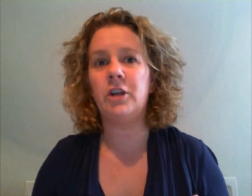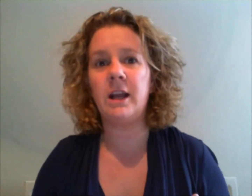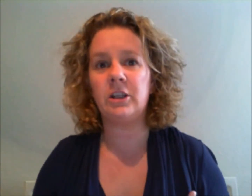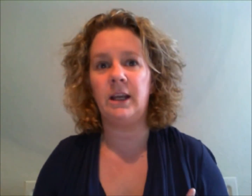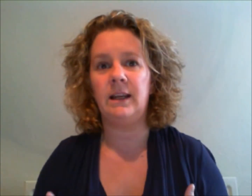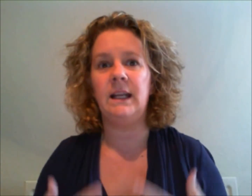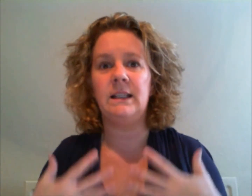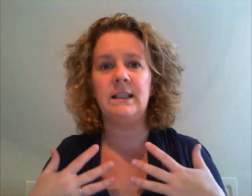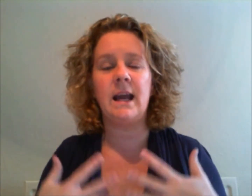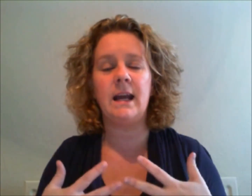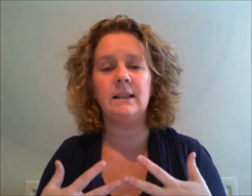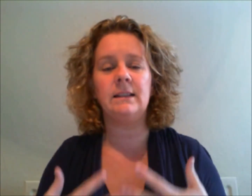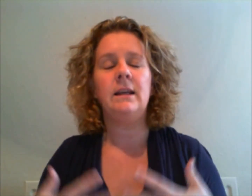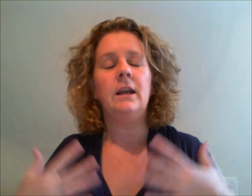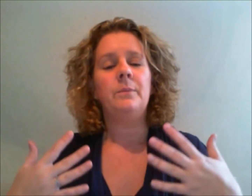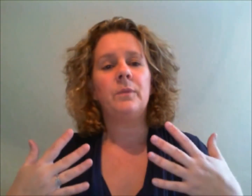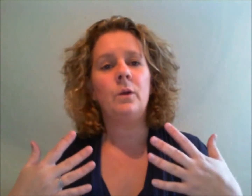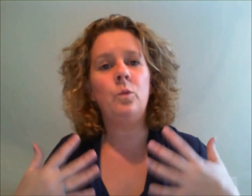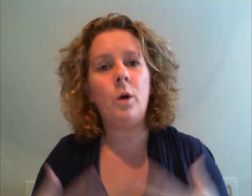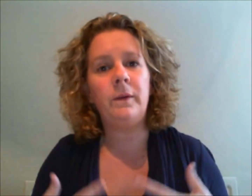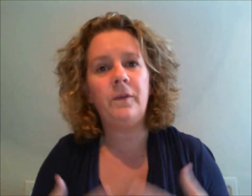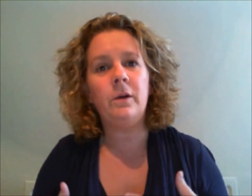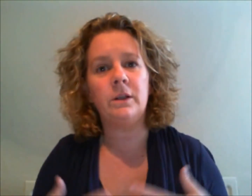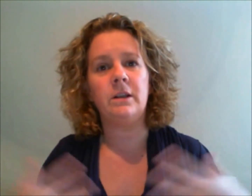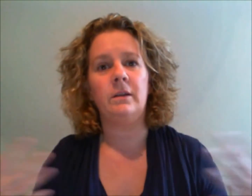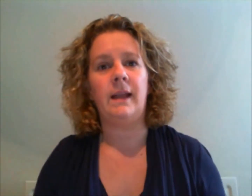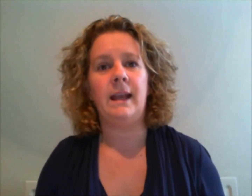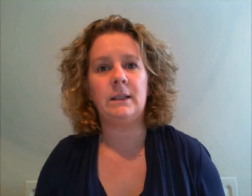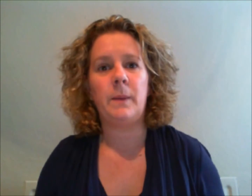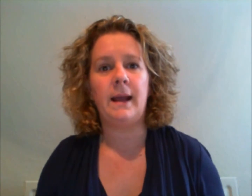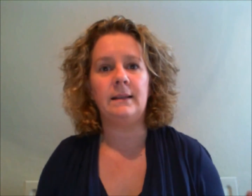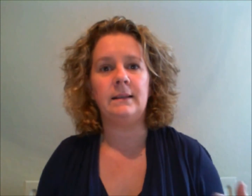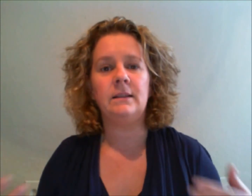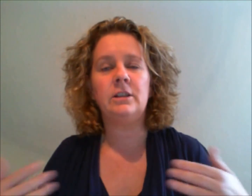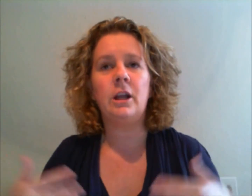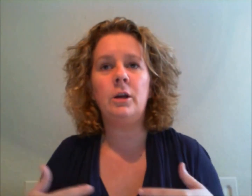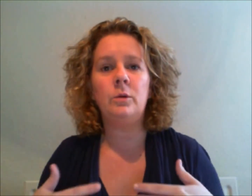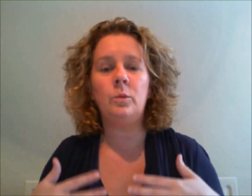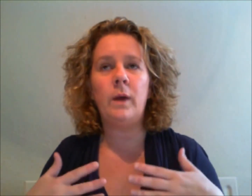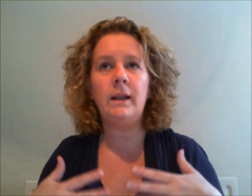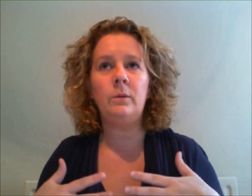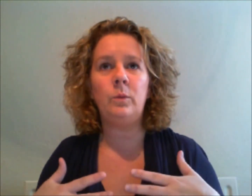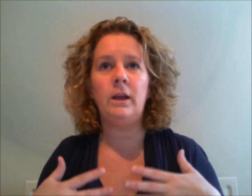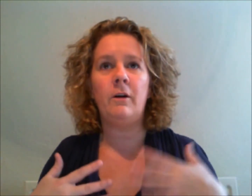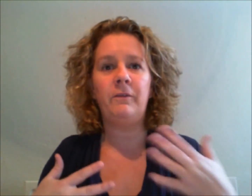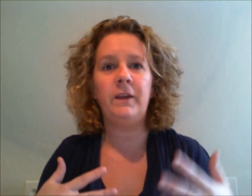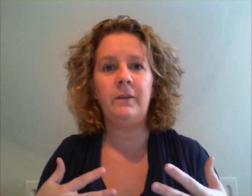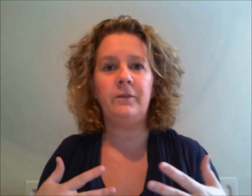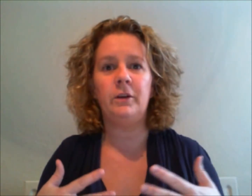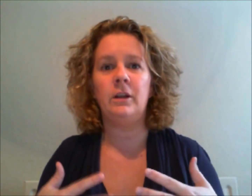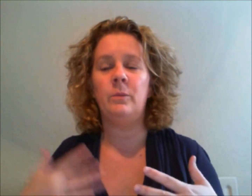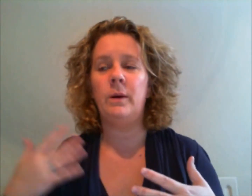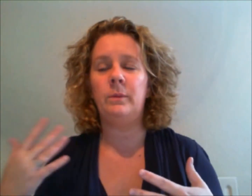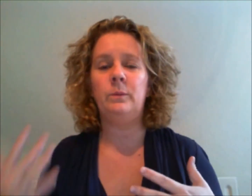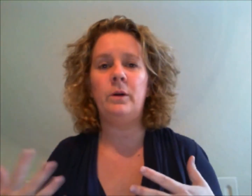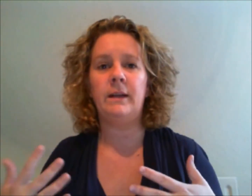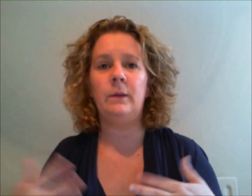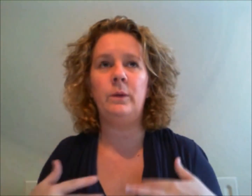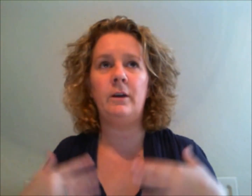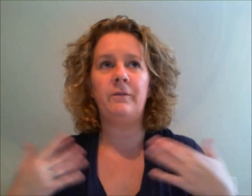attraction is that what we focus on expands so when we are fearful and when we worry we are